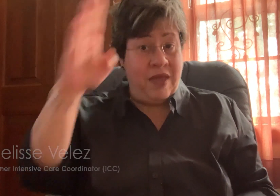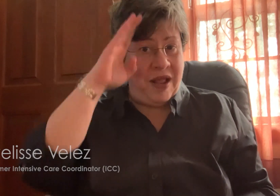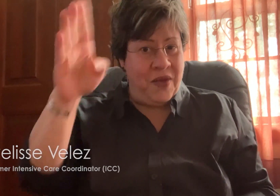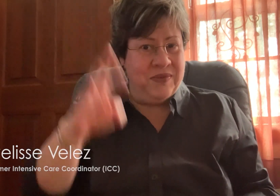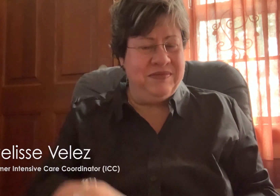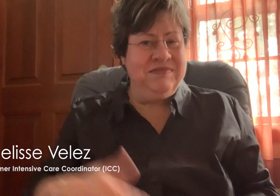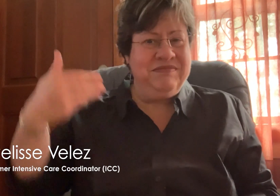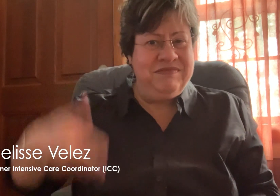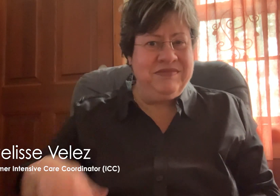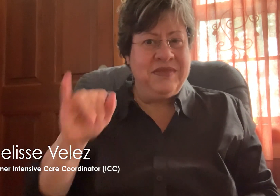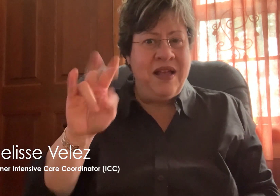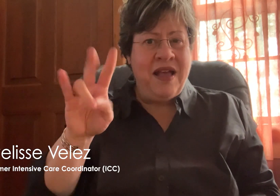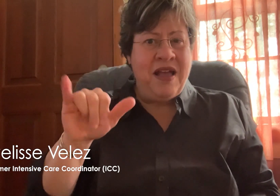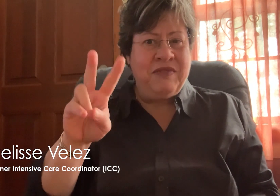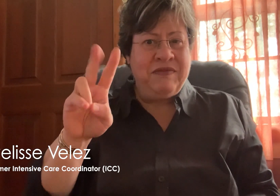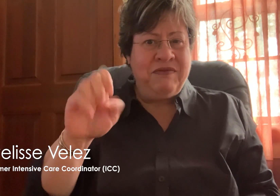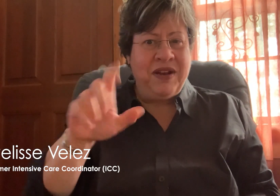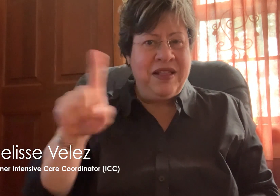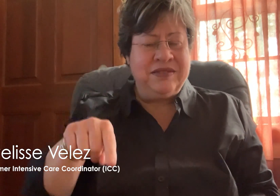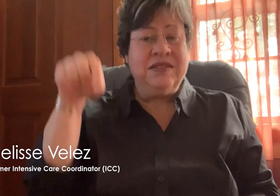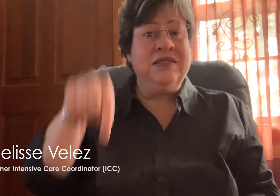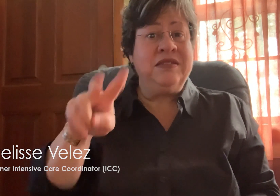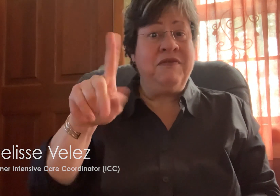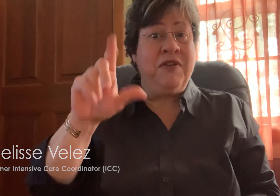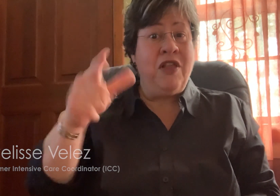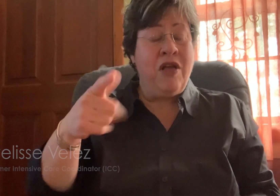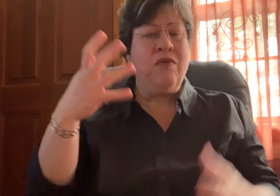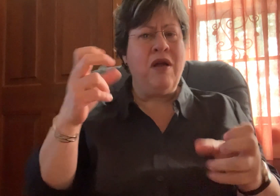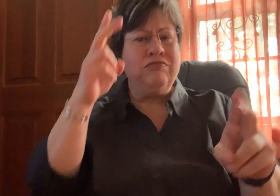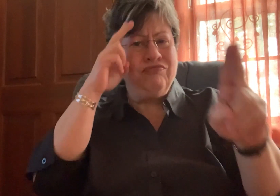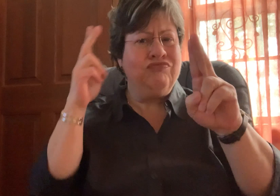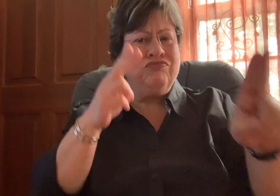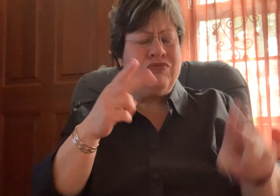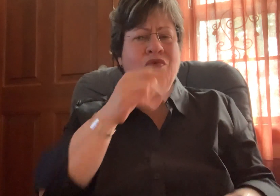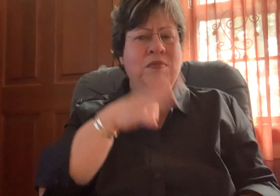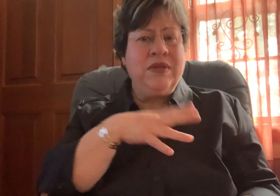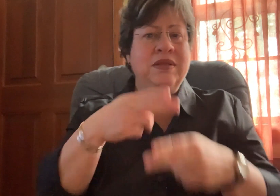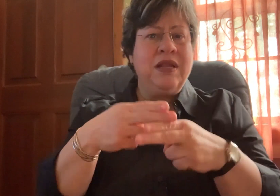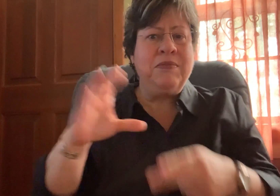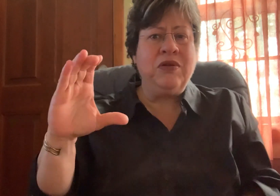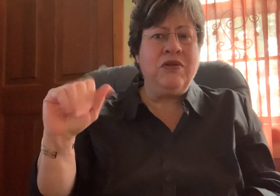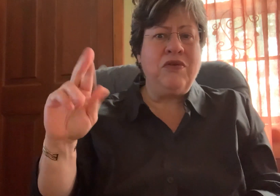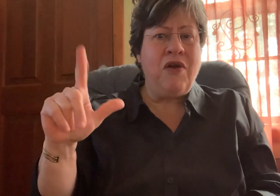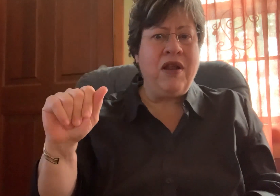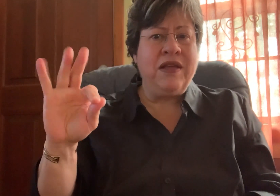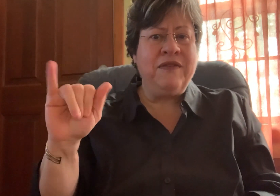Hello, I'm Ivy Velez. I would like to take a moment to honor and remember Carla Fink,